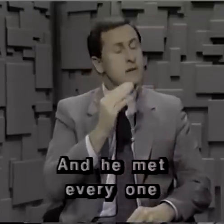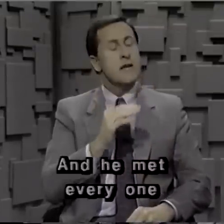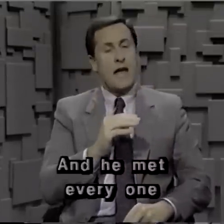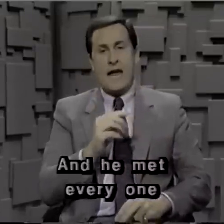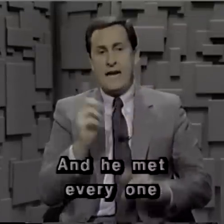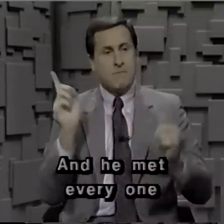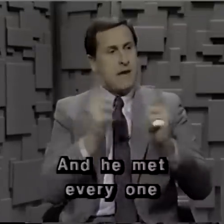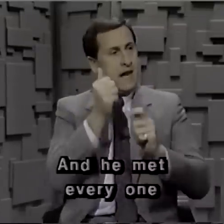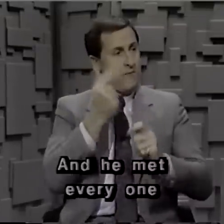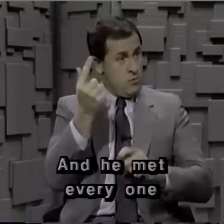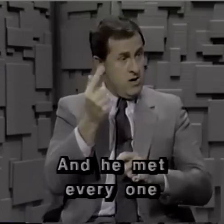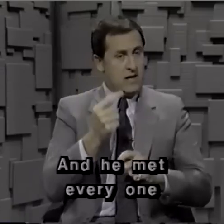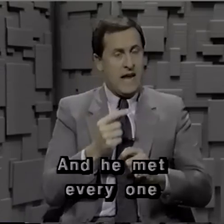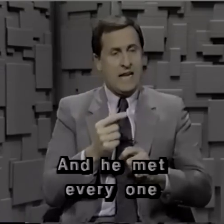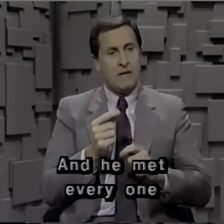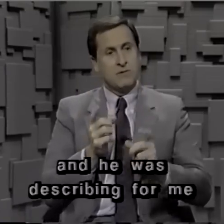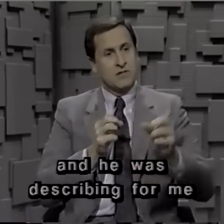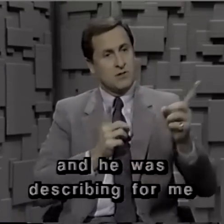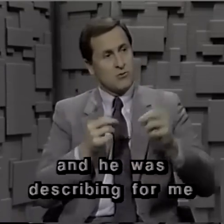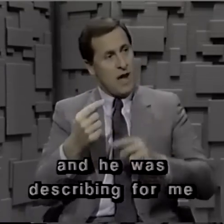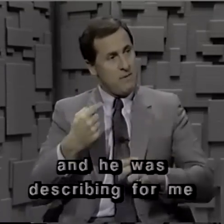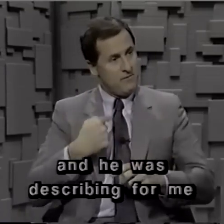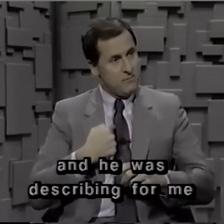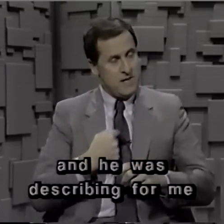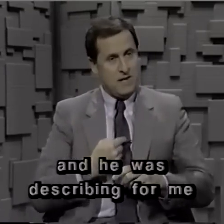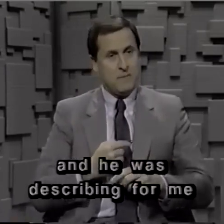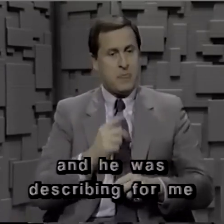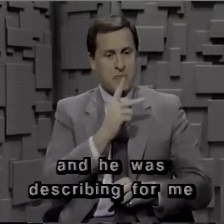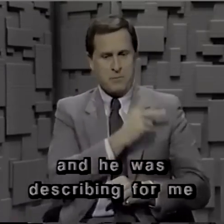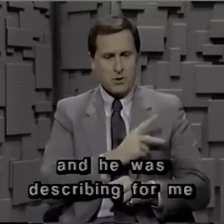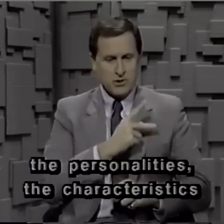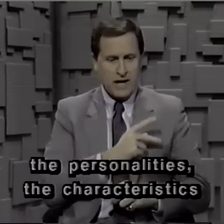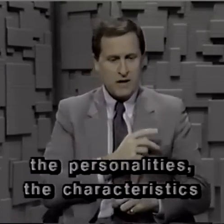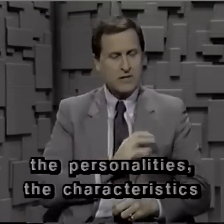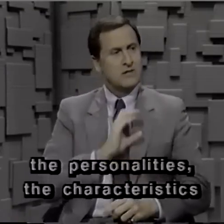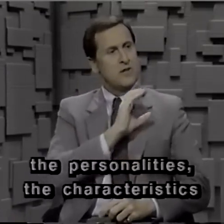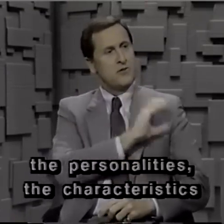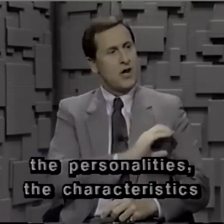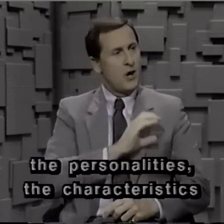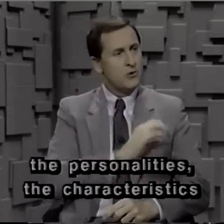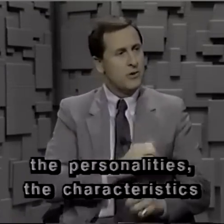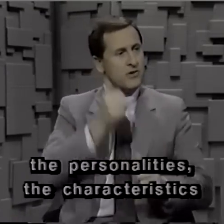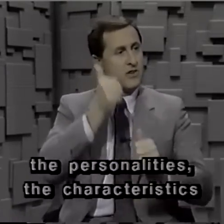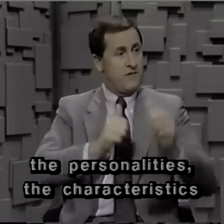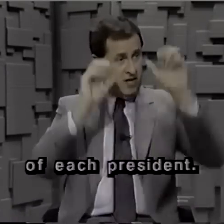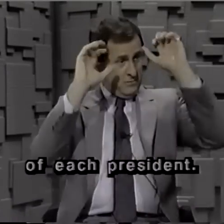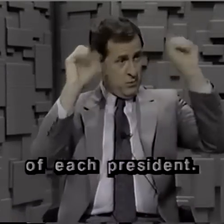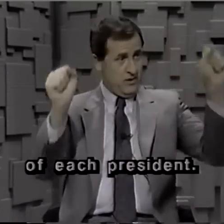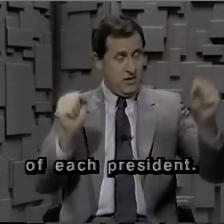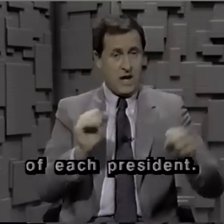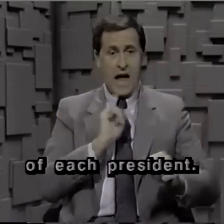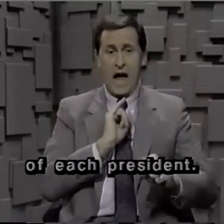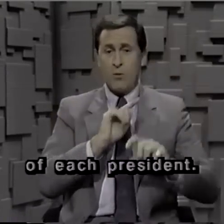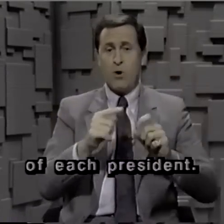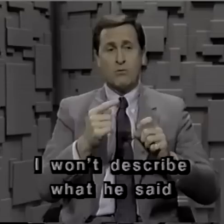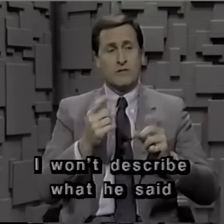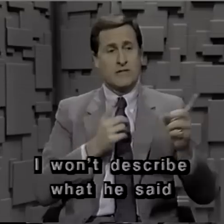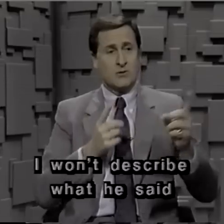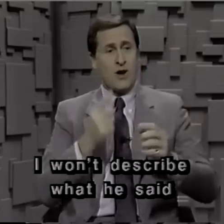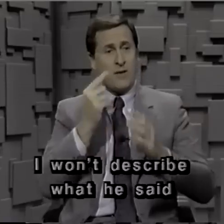And he met everyone and he was describing for me the personalities, the characteristics of each president. I won't describe